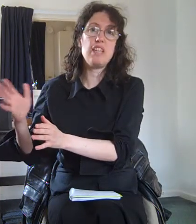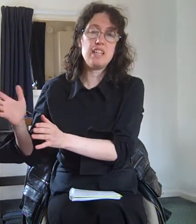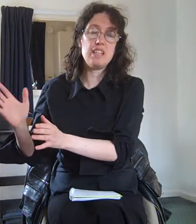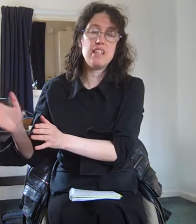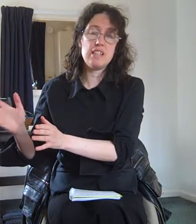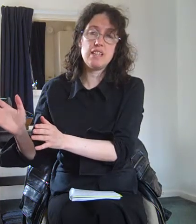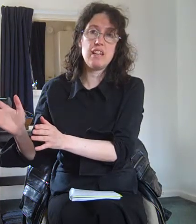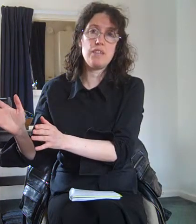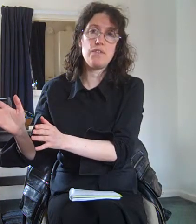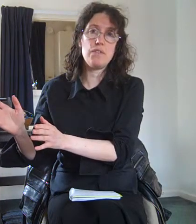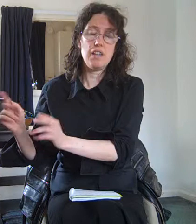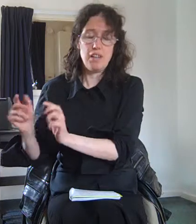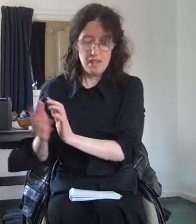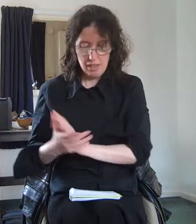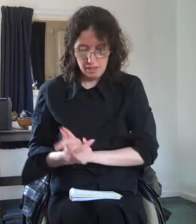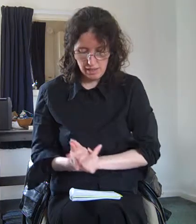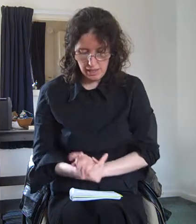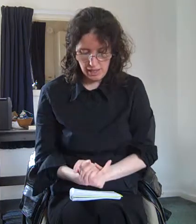later life. Okay.